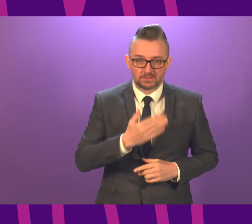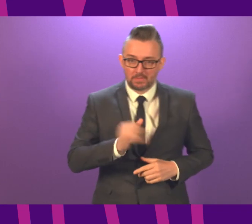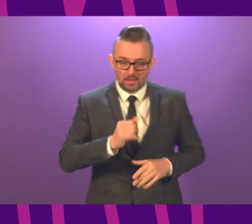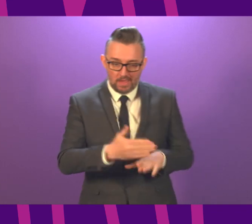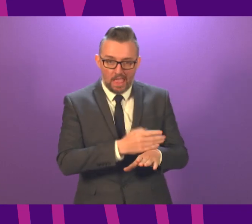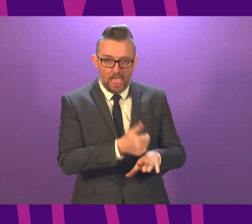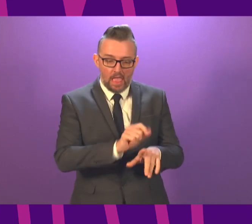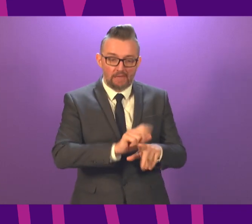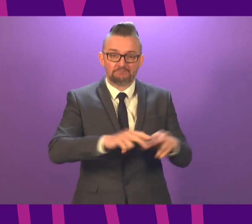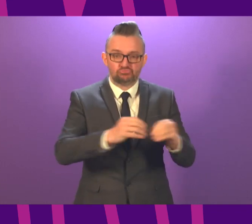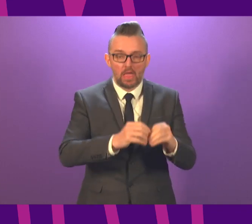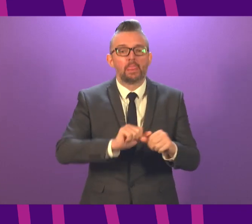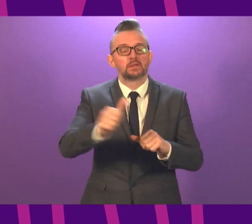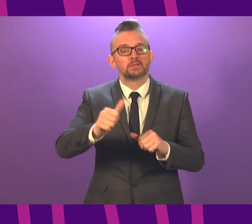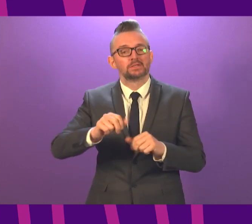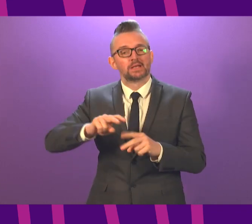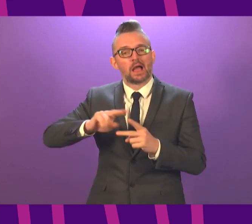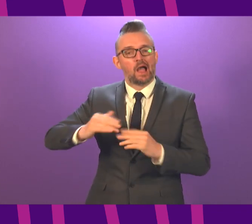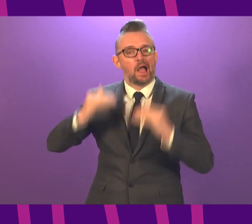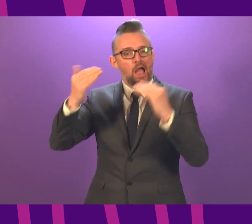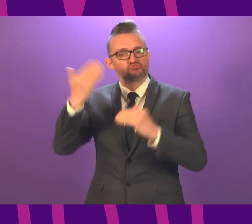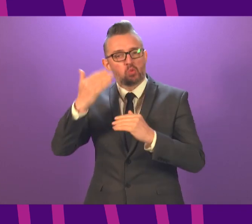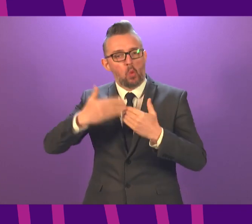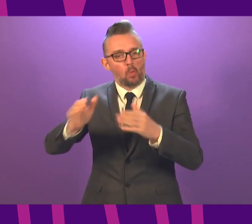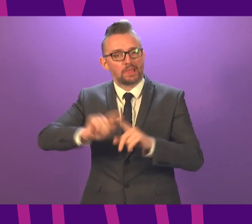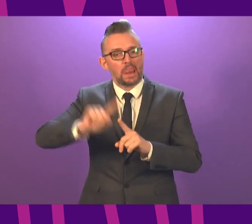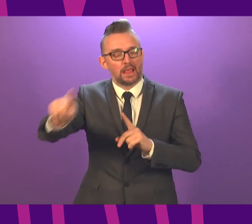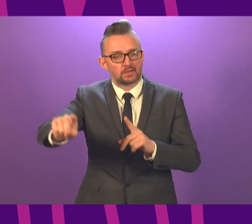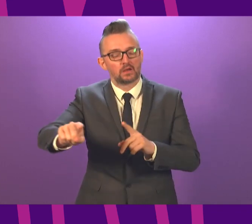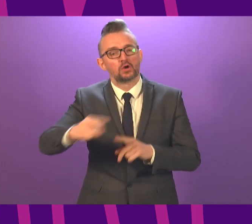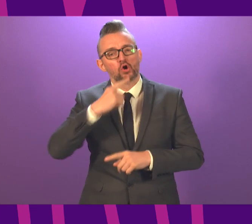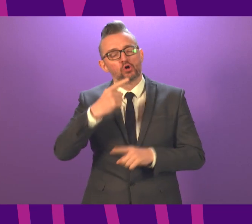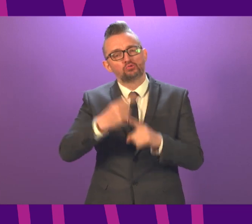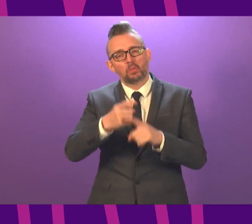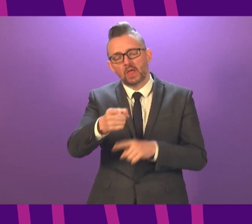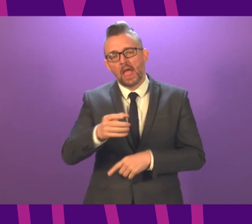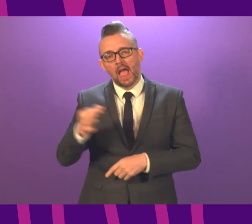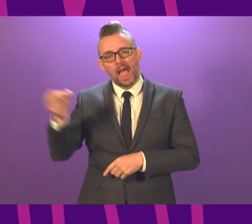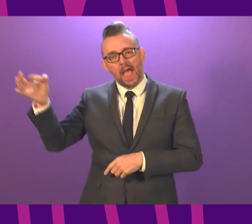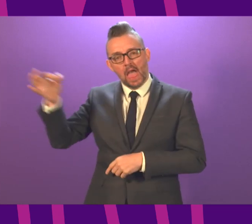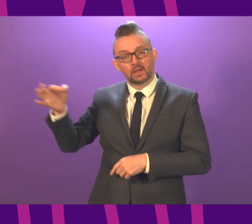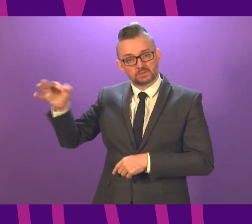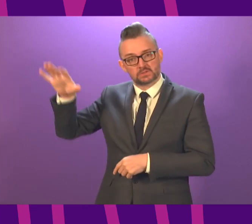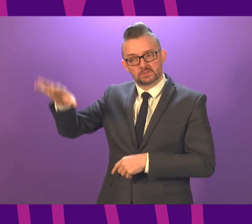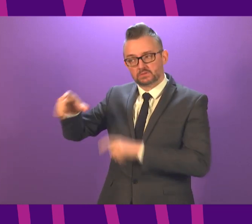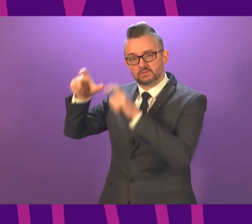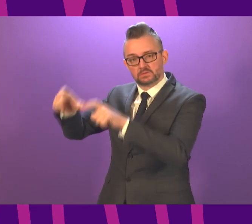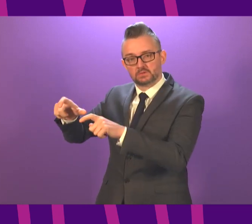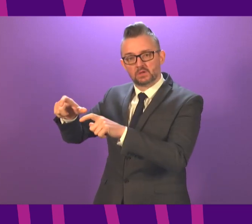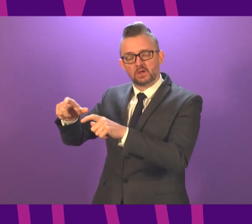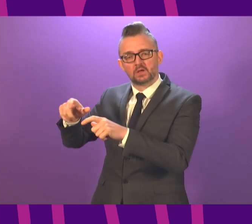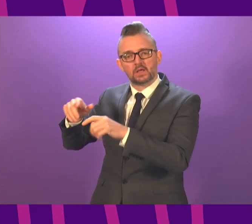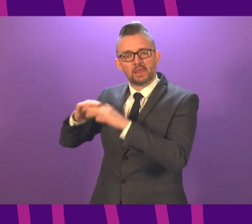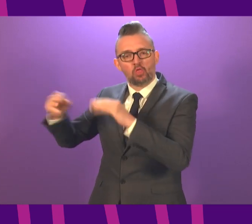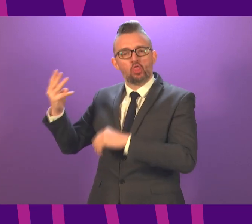after February? And can I ask about the islands as well? I see that they are remaining in level three, but their schools are to close.